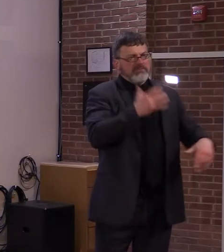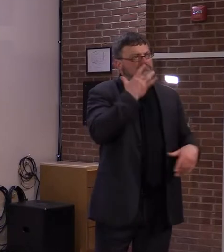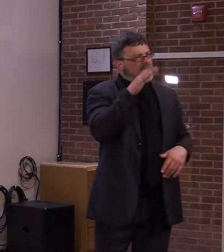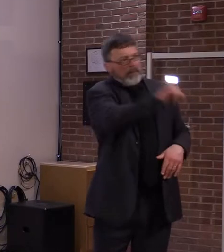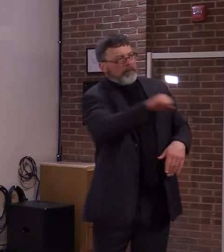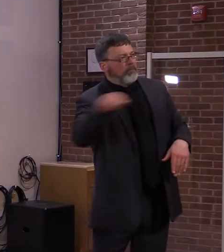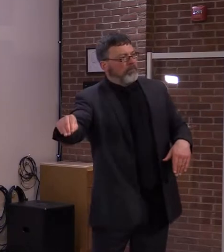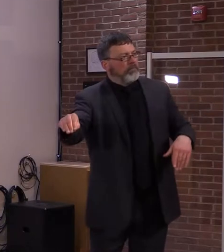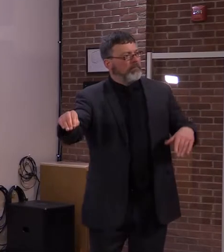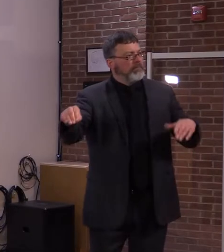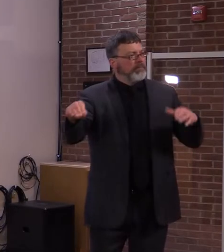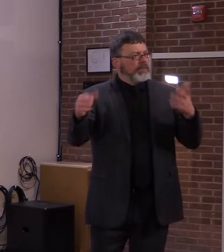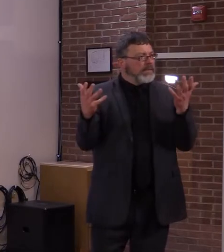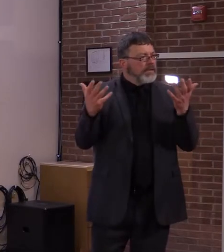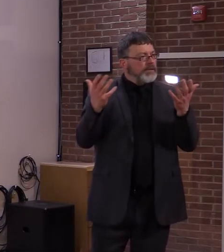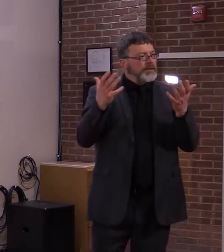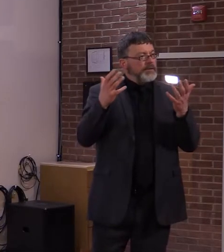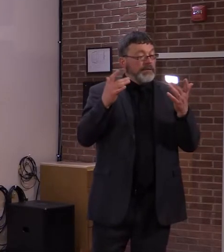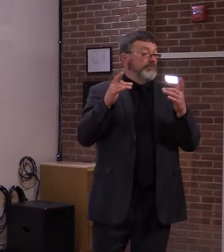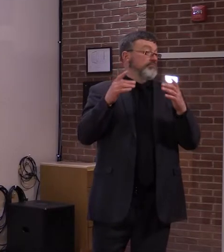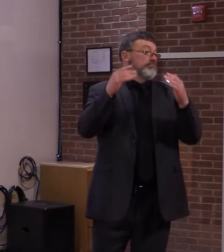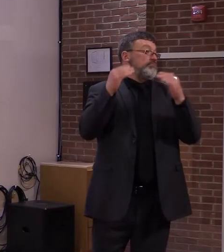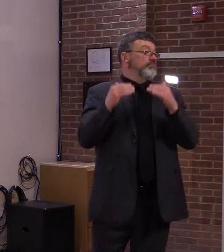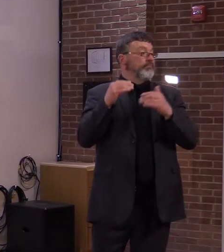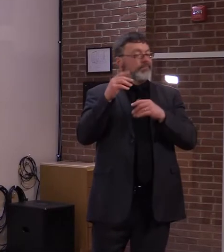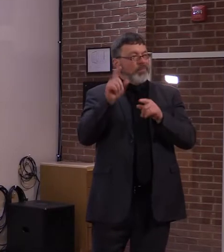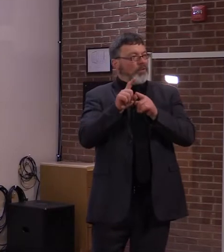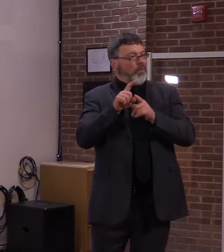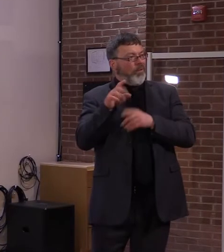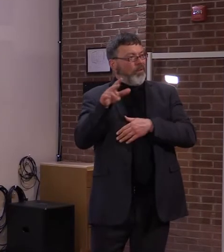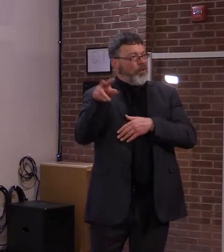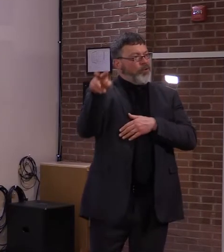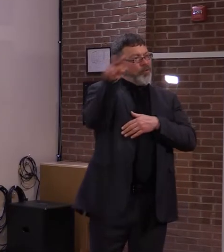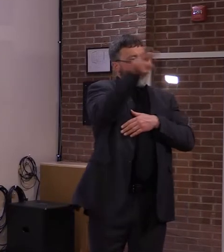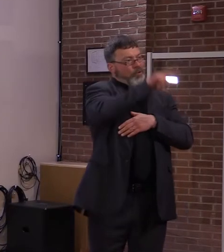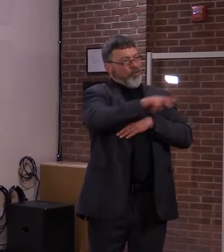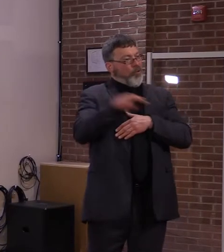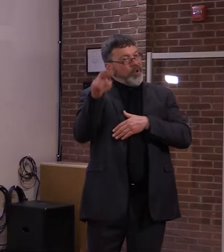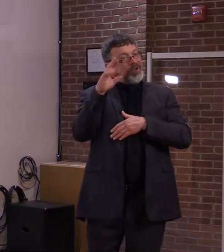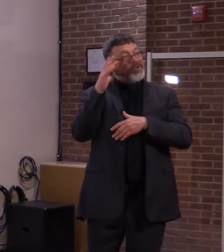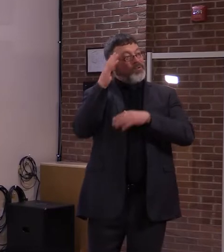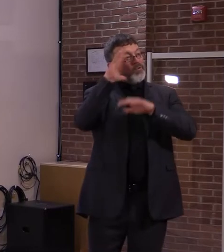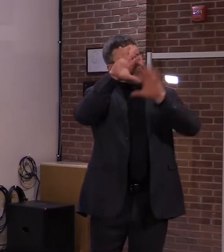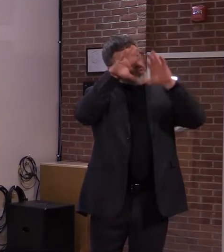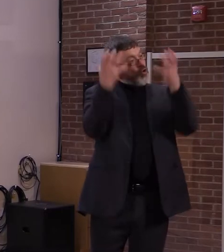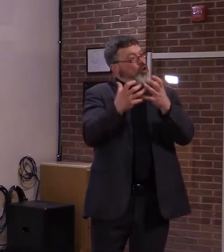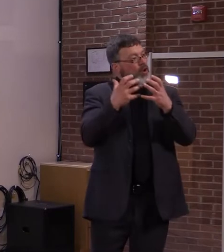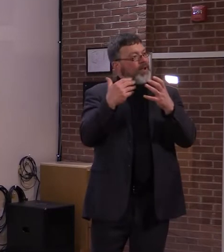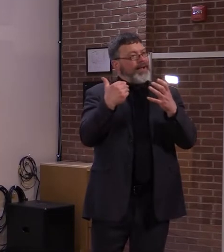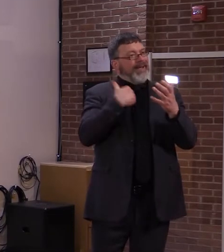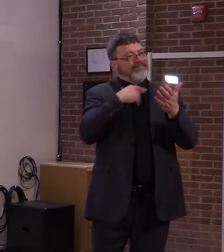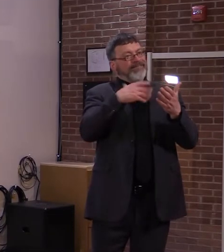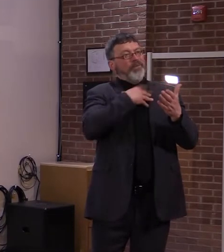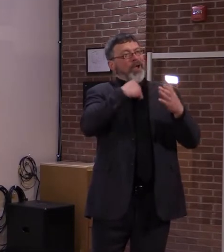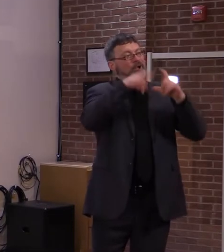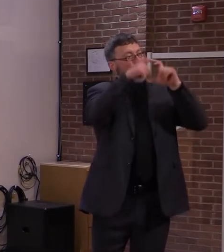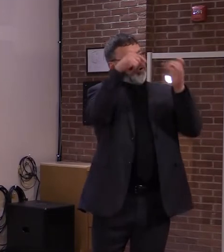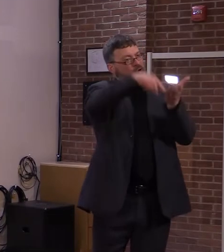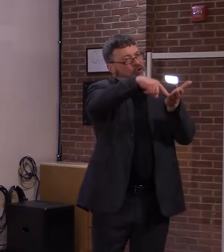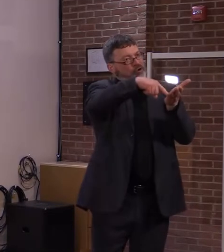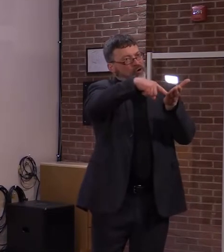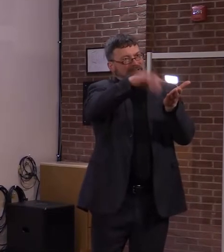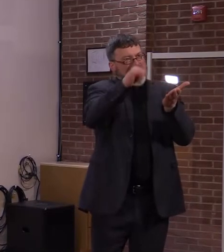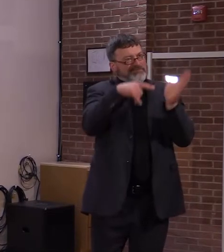of vaccine passport and they could use those state records as a way to prove what they got as opposed to just having the